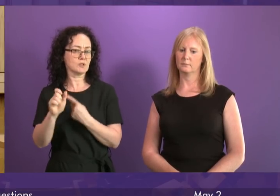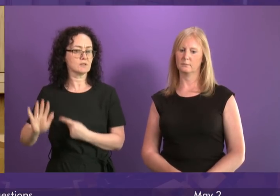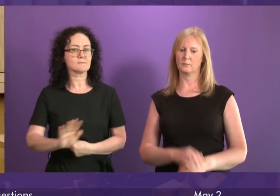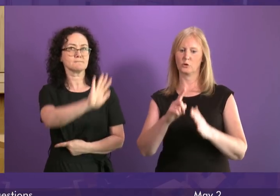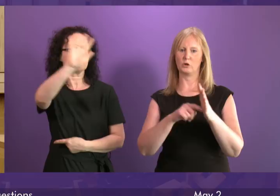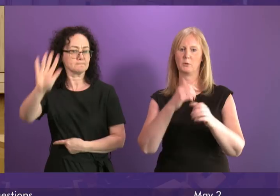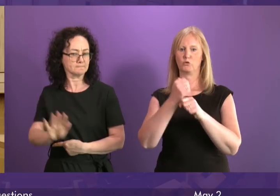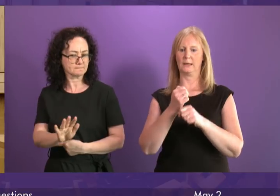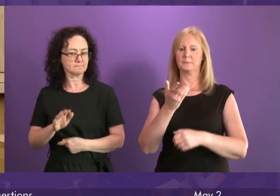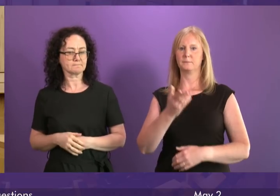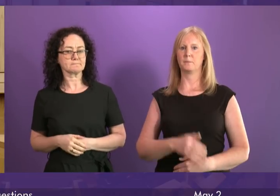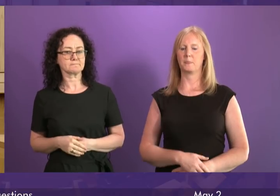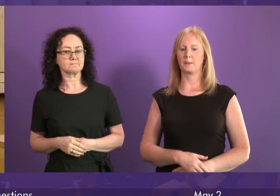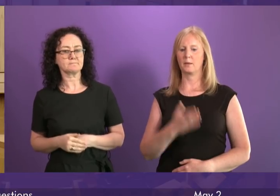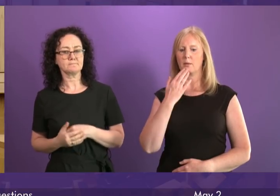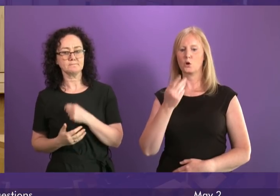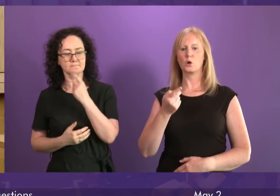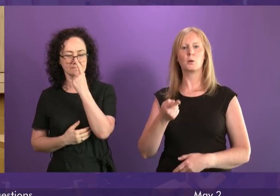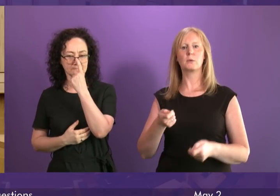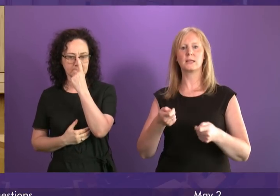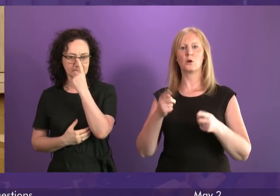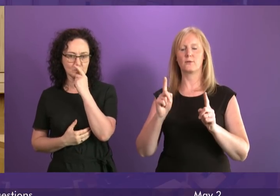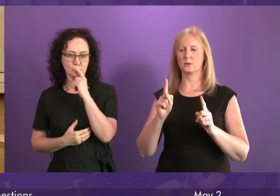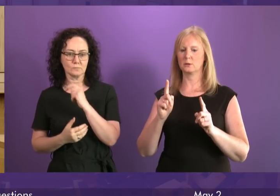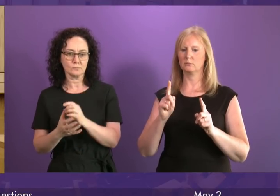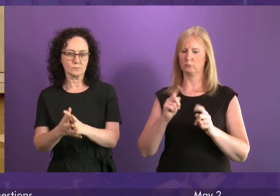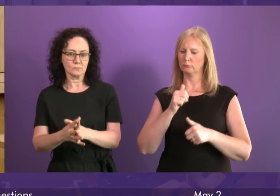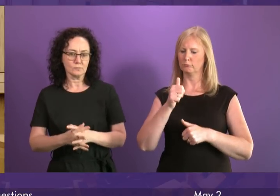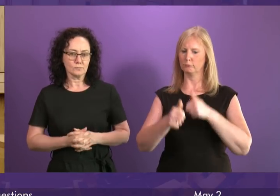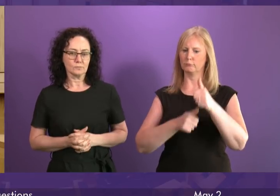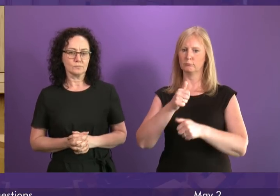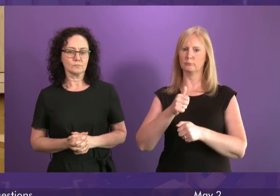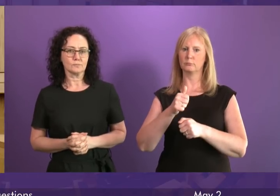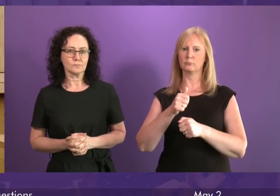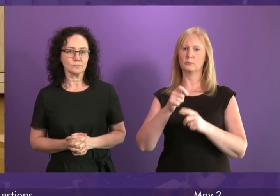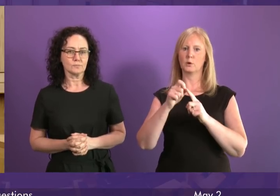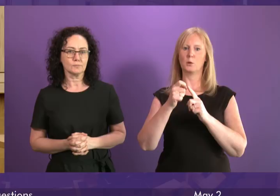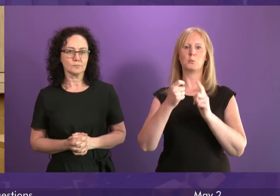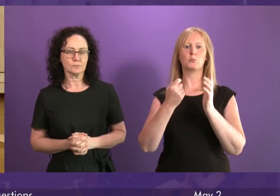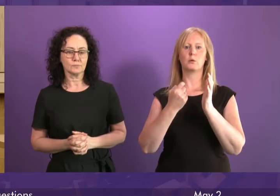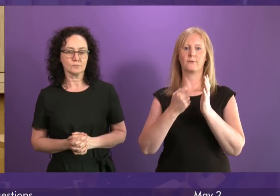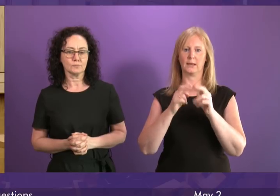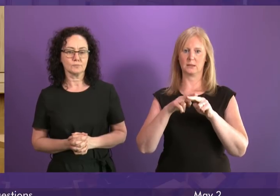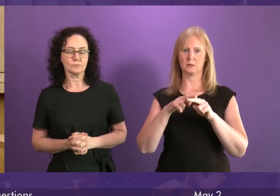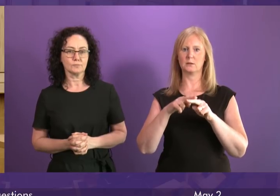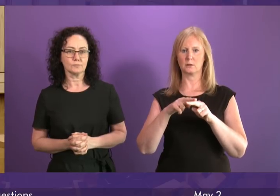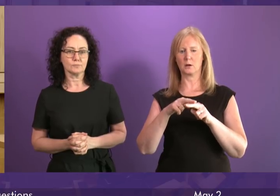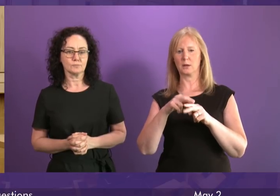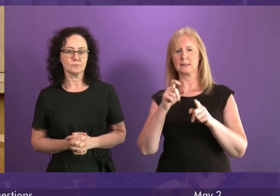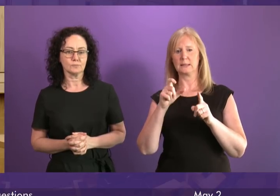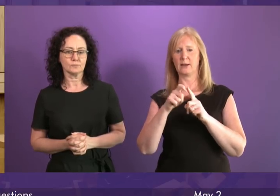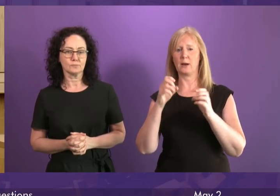Jamie Green Thank you Can I commend the work of Professor David Begg and his team for producing what I think is a sort of